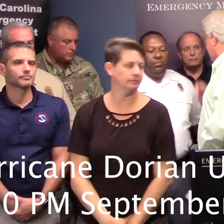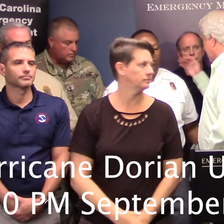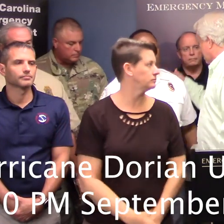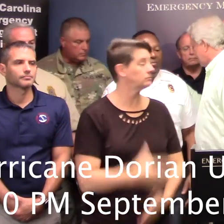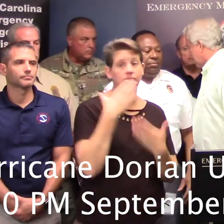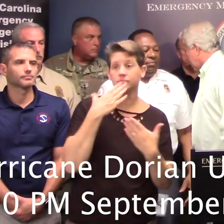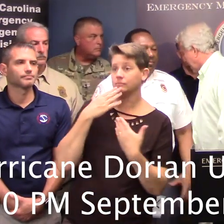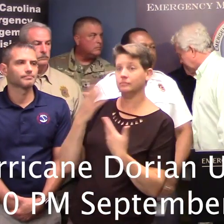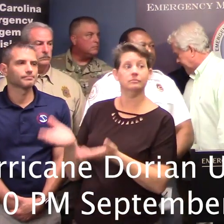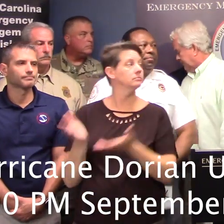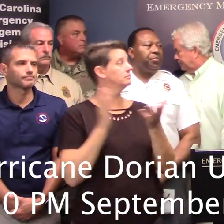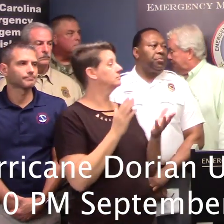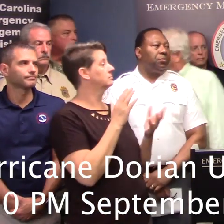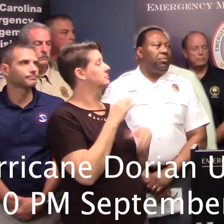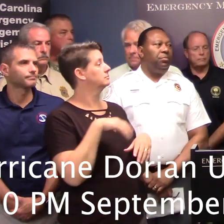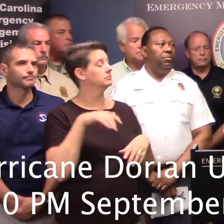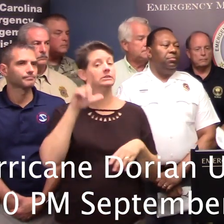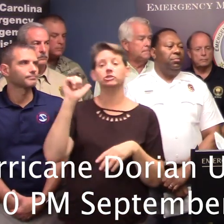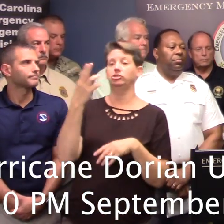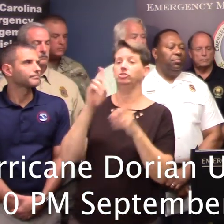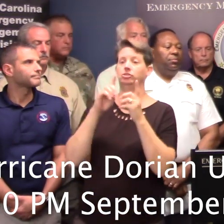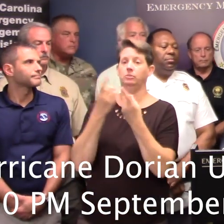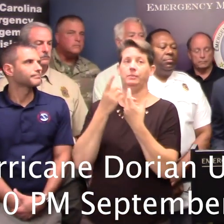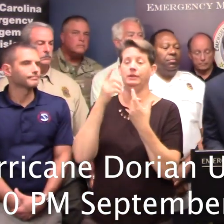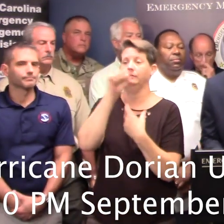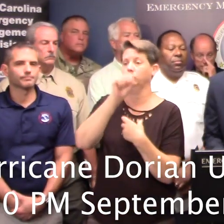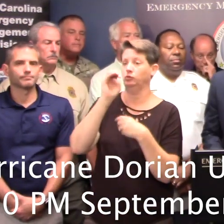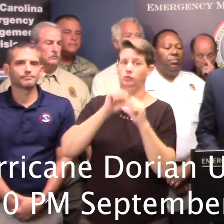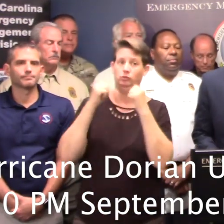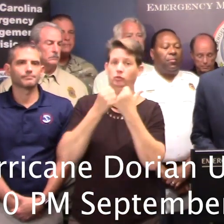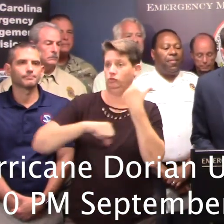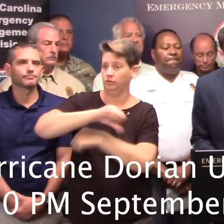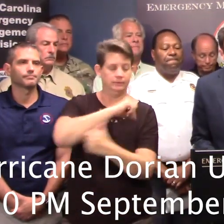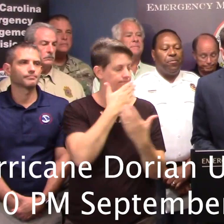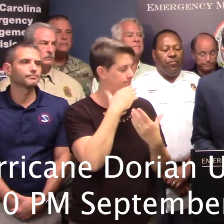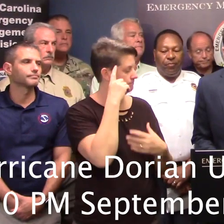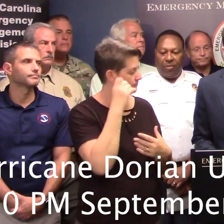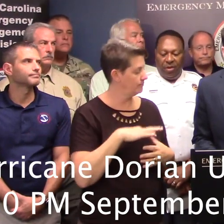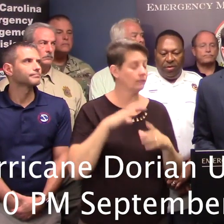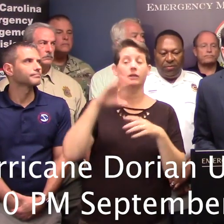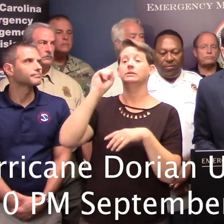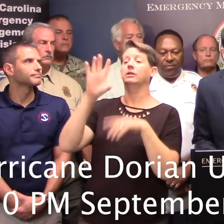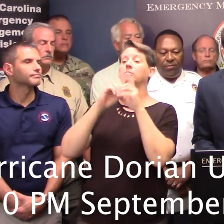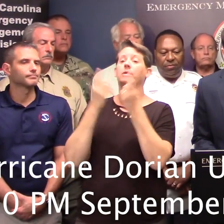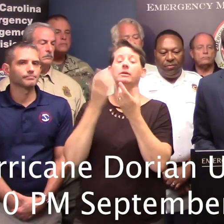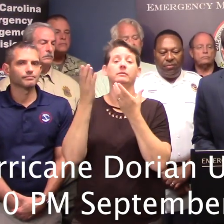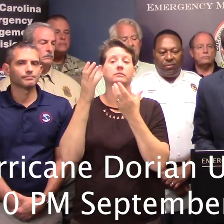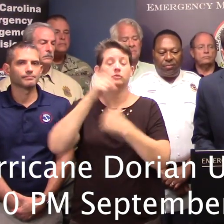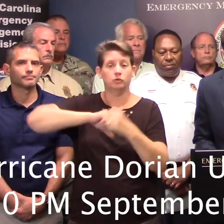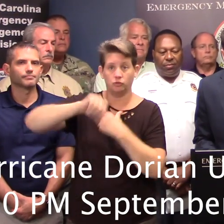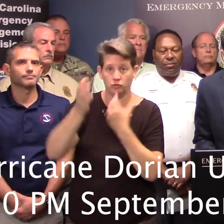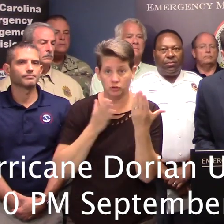Mayor Leach, Director of the of Social Services. Good afternoon. Thank you, Governor. The South Carolina Department of Social Services is